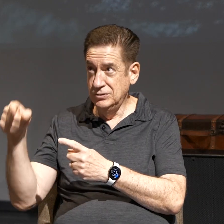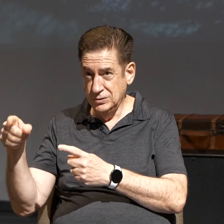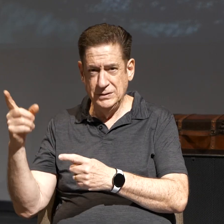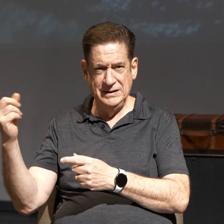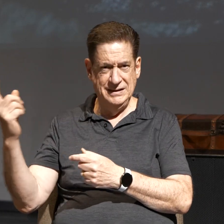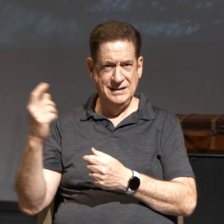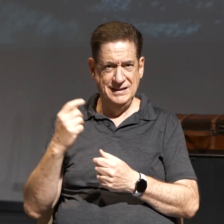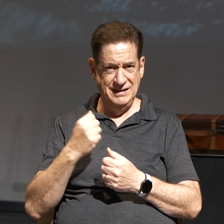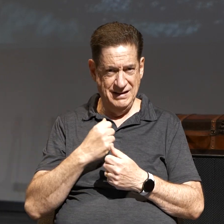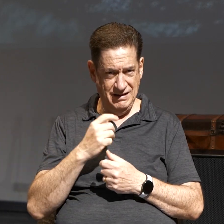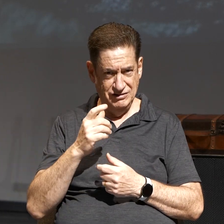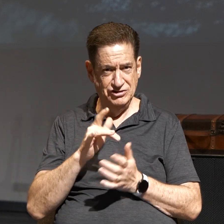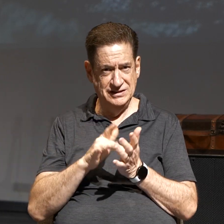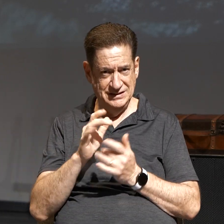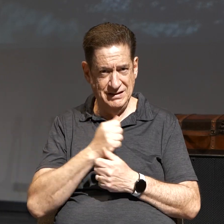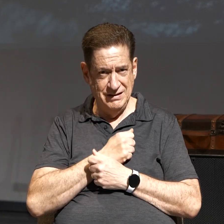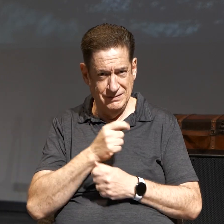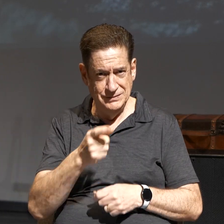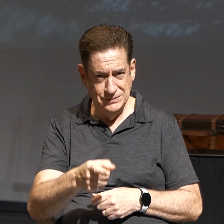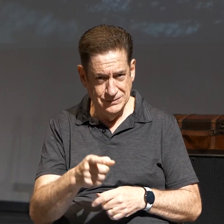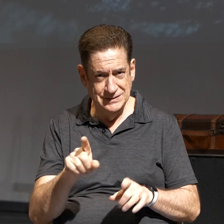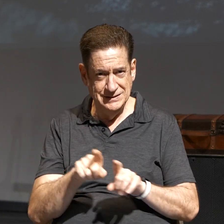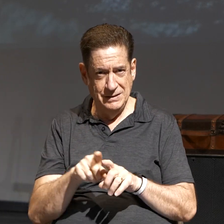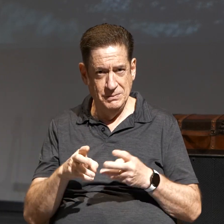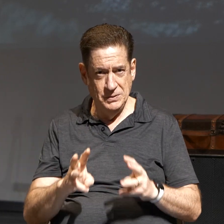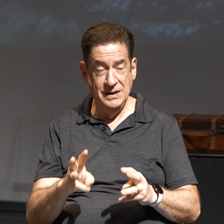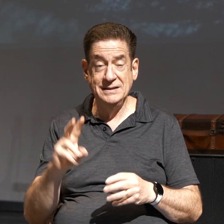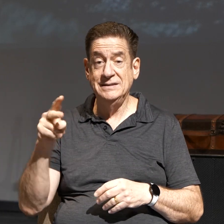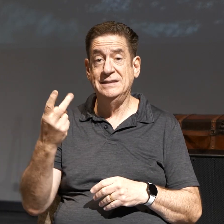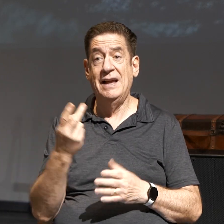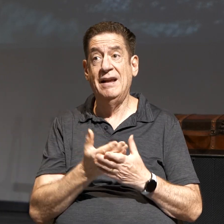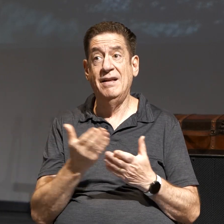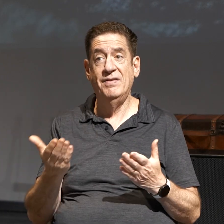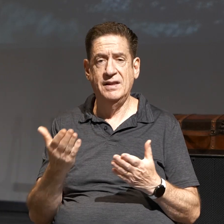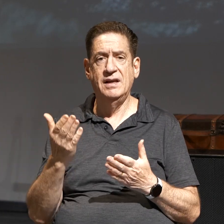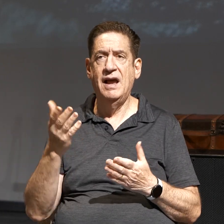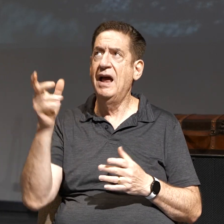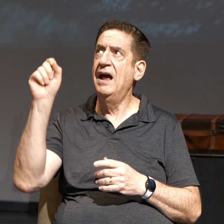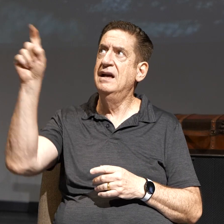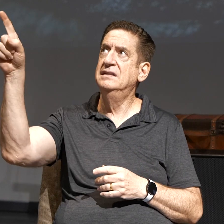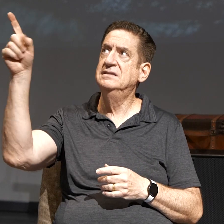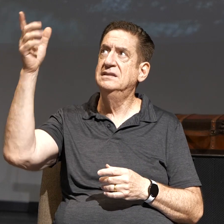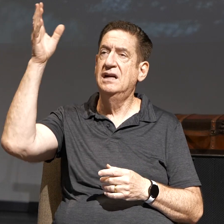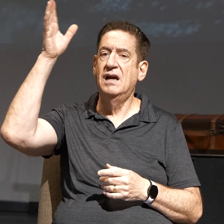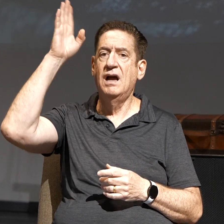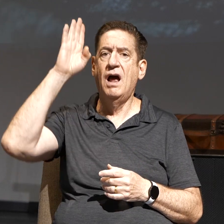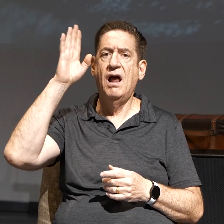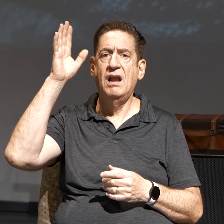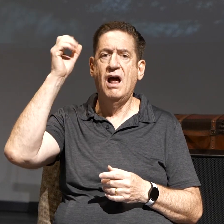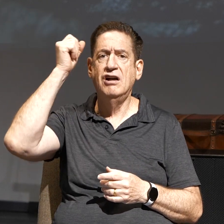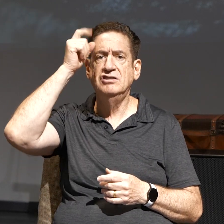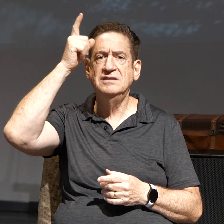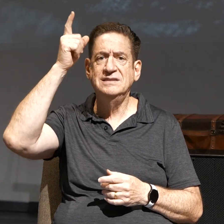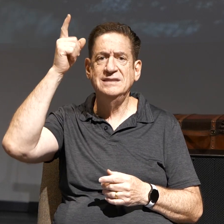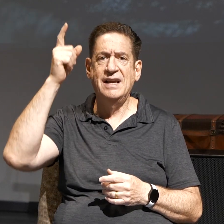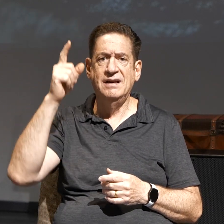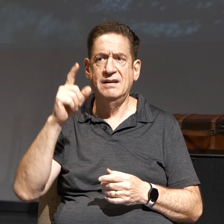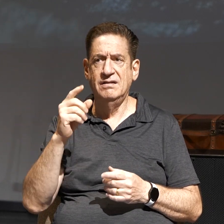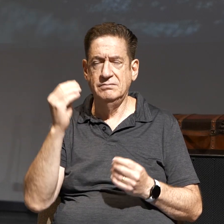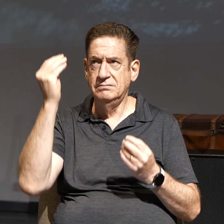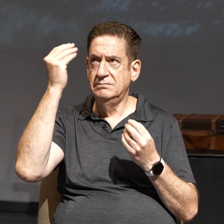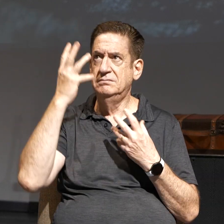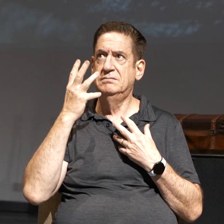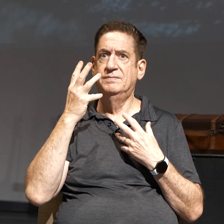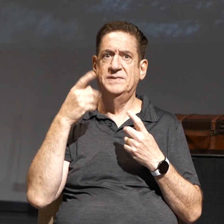That's amazing. And then the second thing, ask God for more understanding or revelation of a specific truth. Jesus,